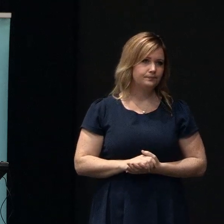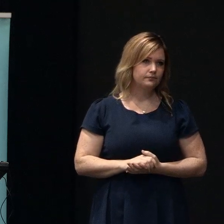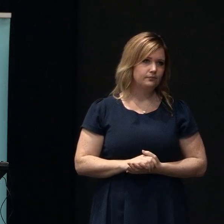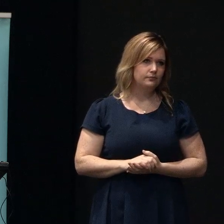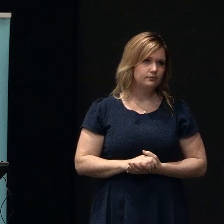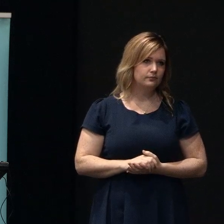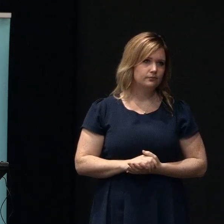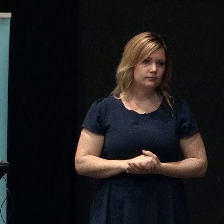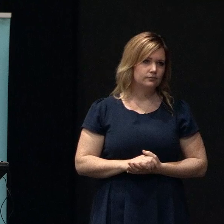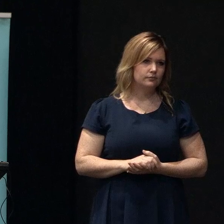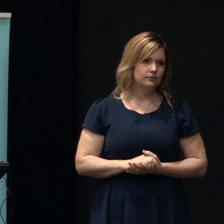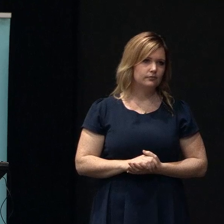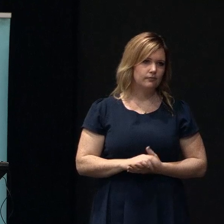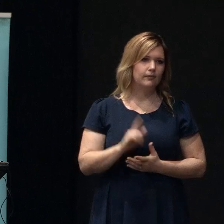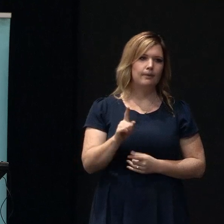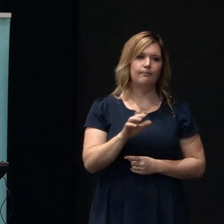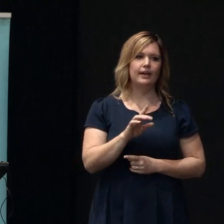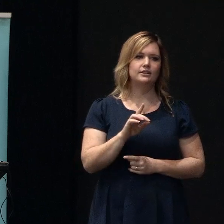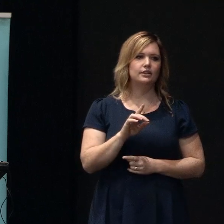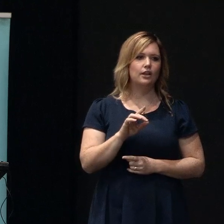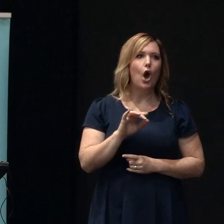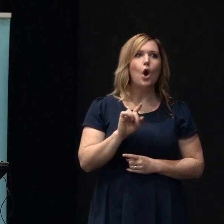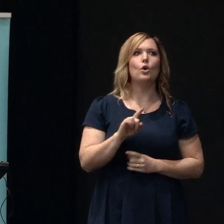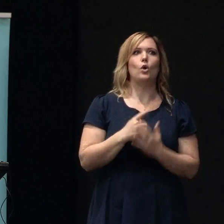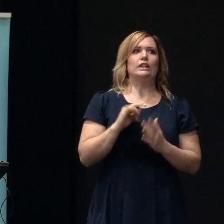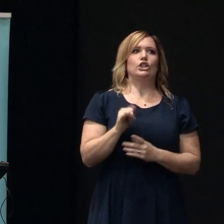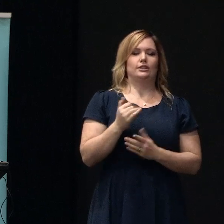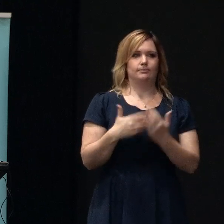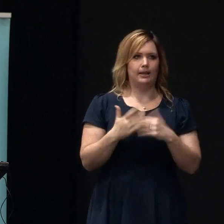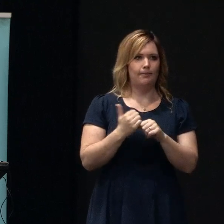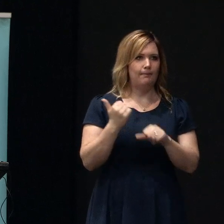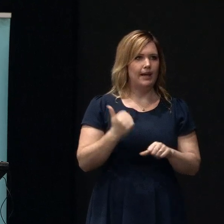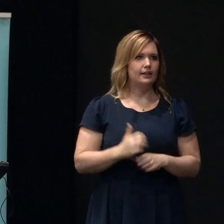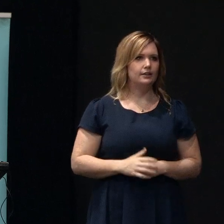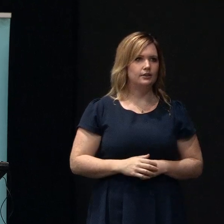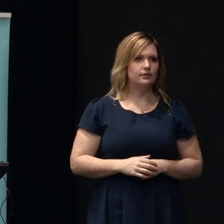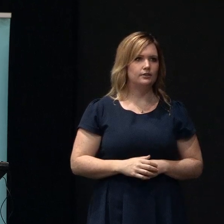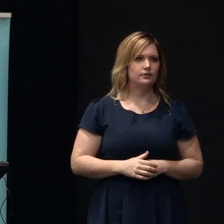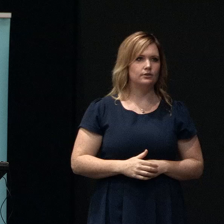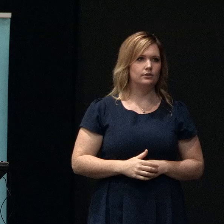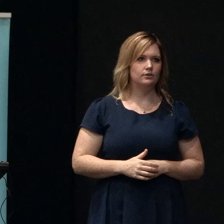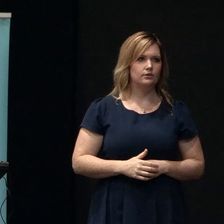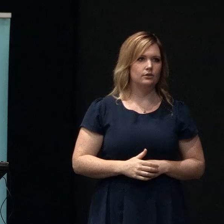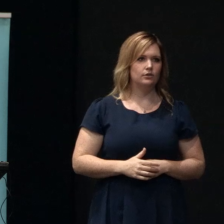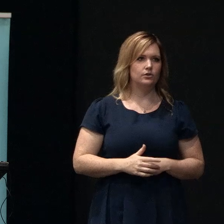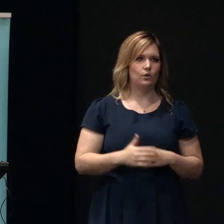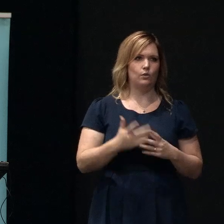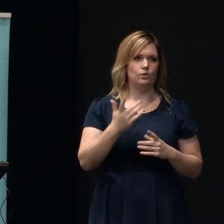the question I would like to ask how do I weigh up whether I should put my money into CBS